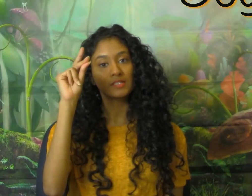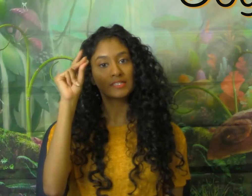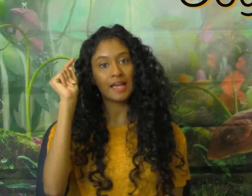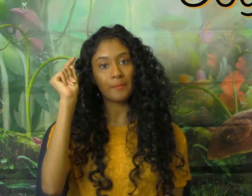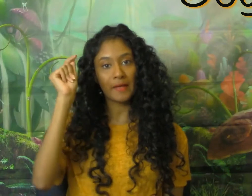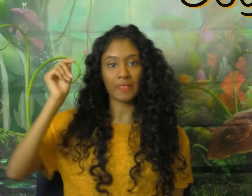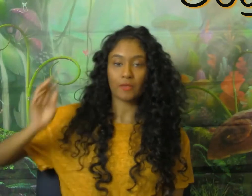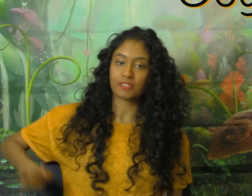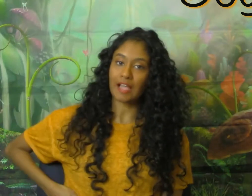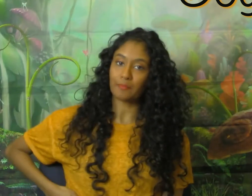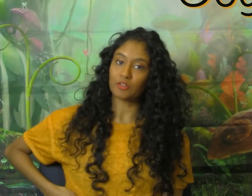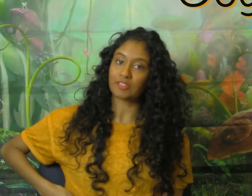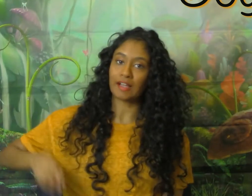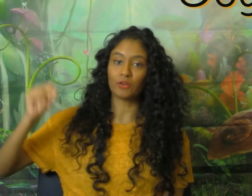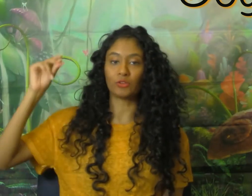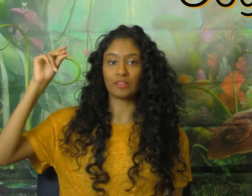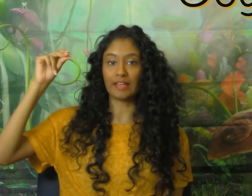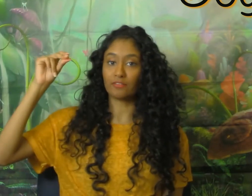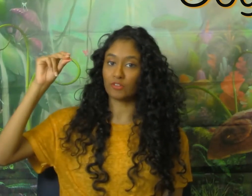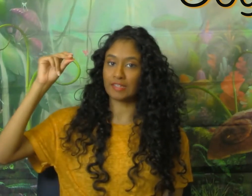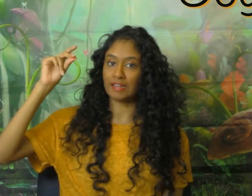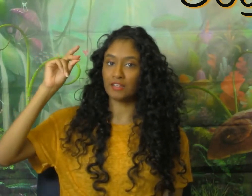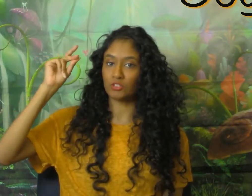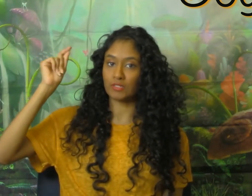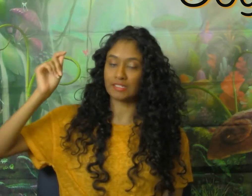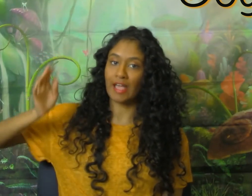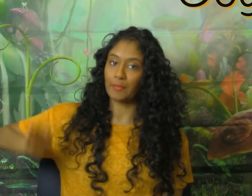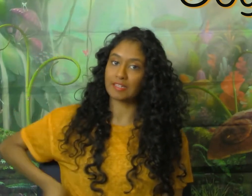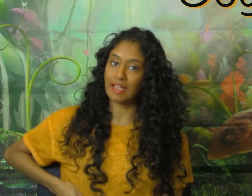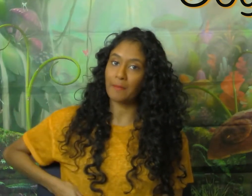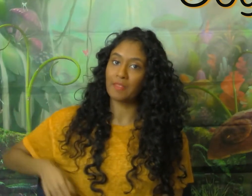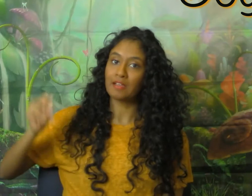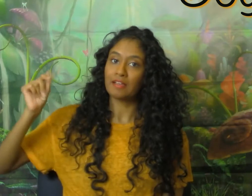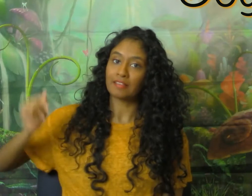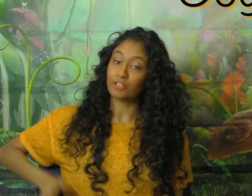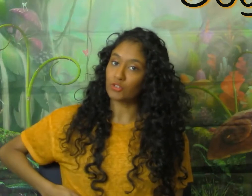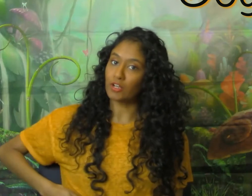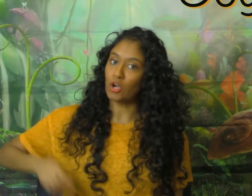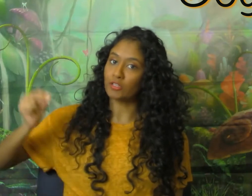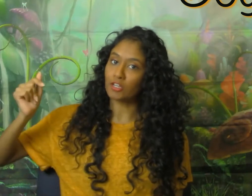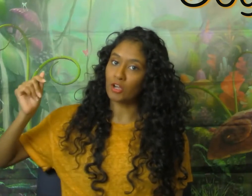snap and then they'll tap their side or their leg if they're standing. So you can snap and tap like you're trying to call a dog.